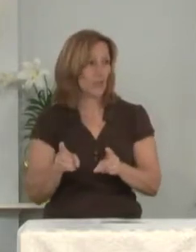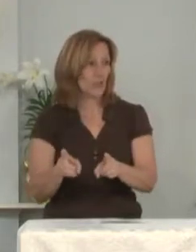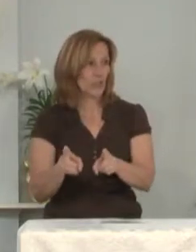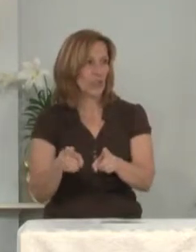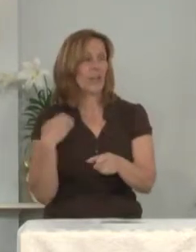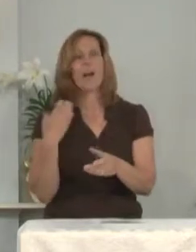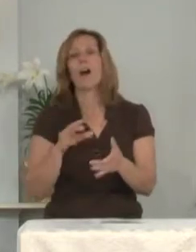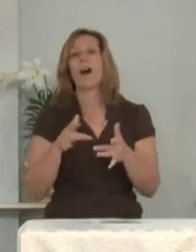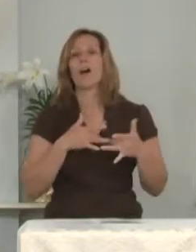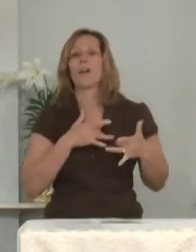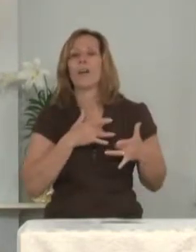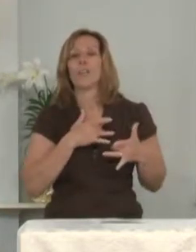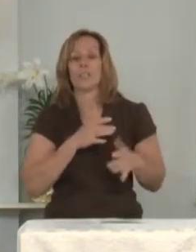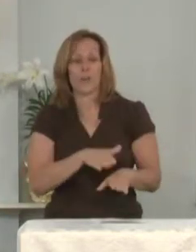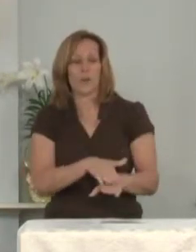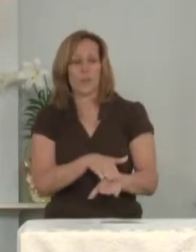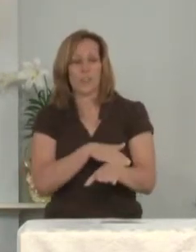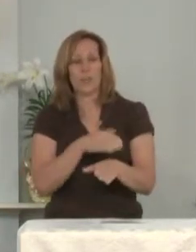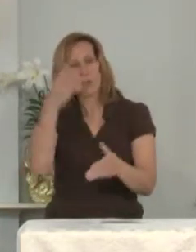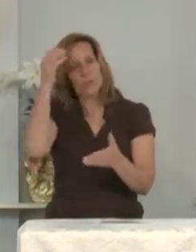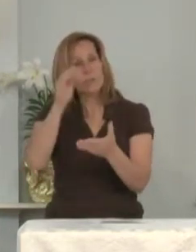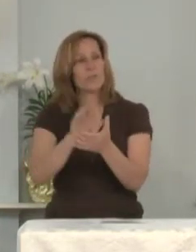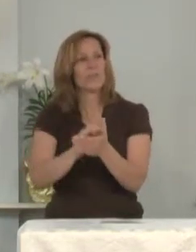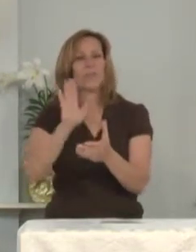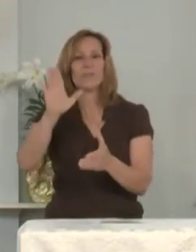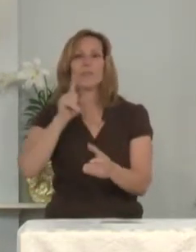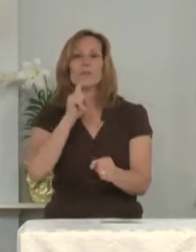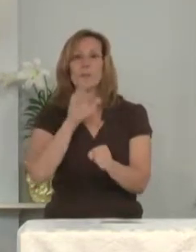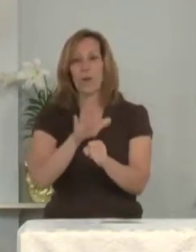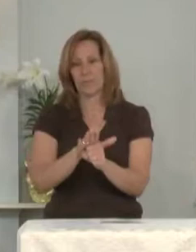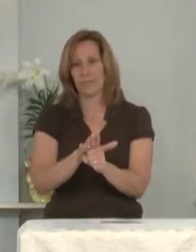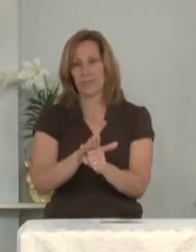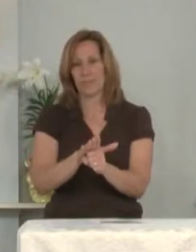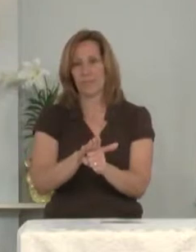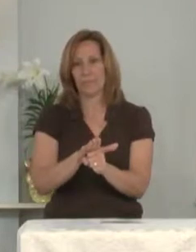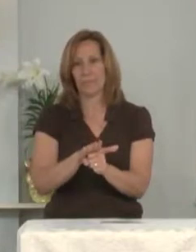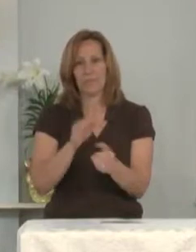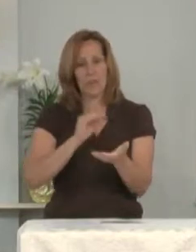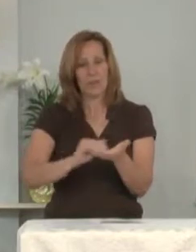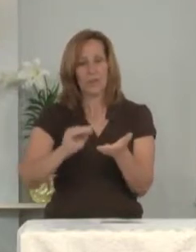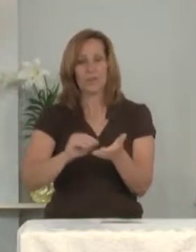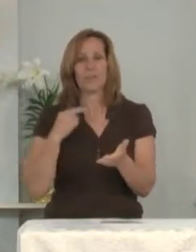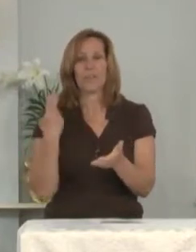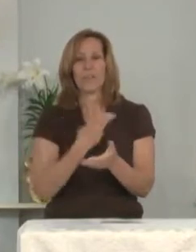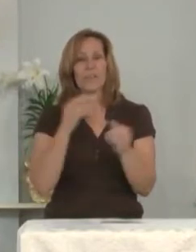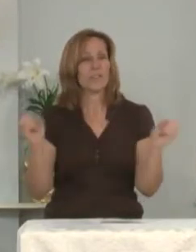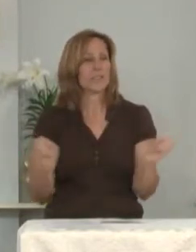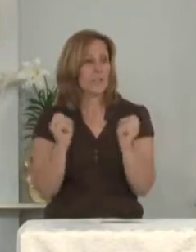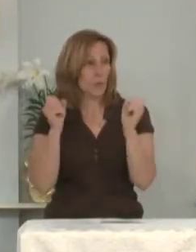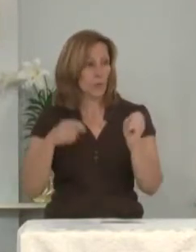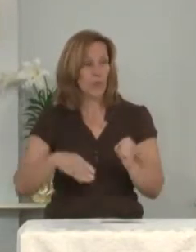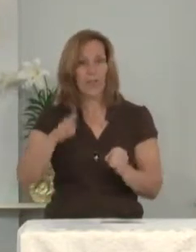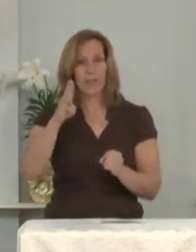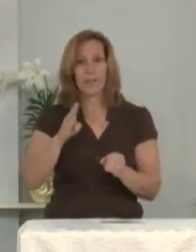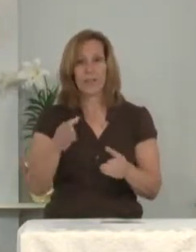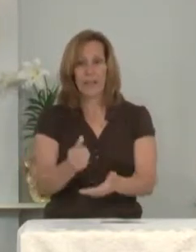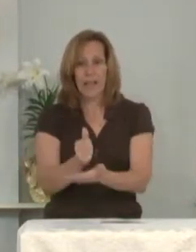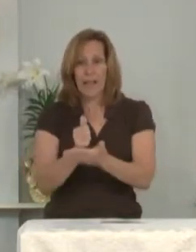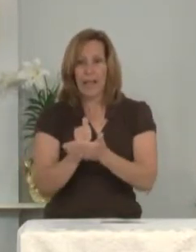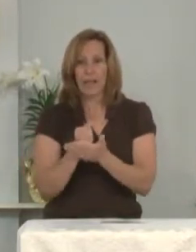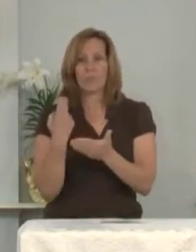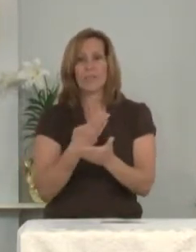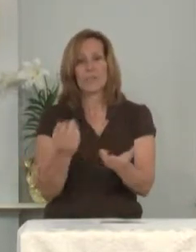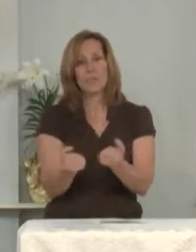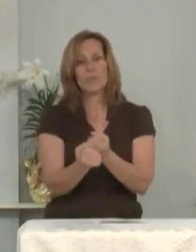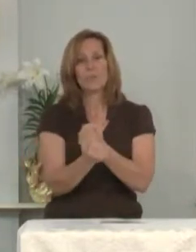Our hearts are slow to believe your promises. Forgive us, O God, and help us